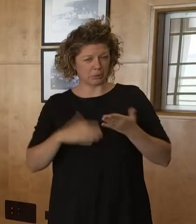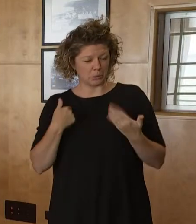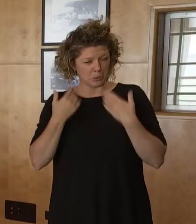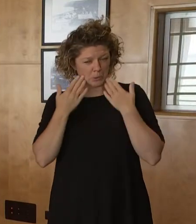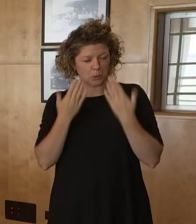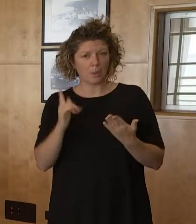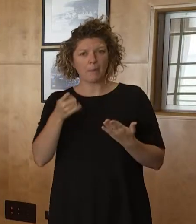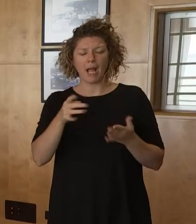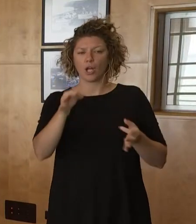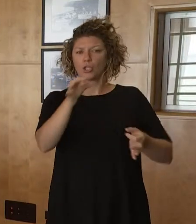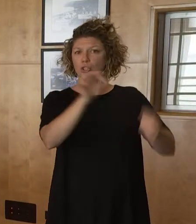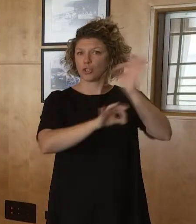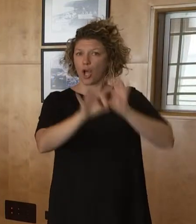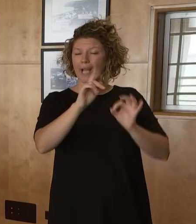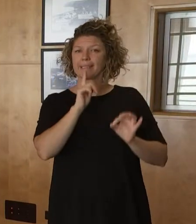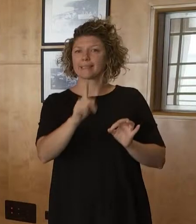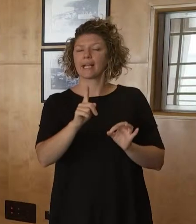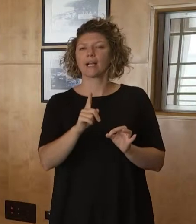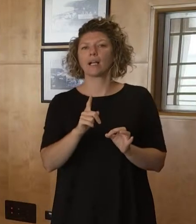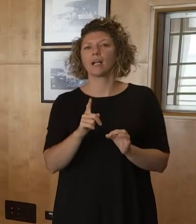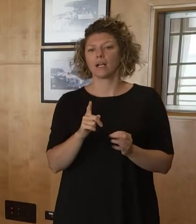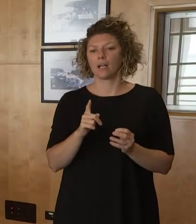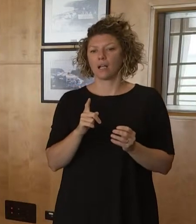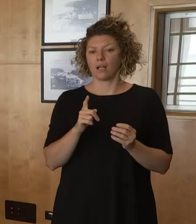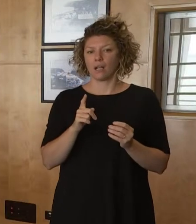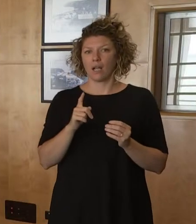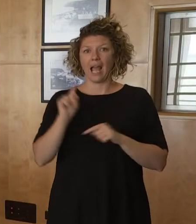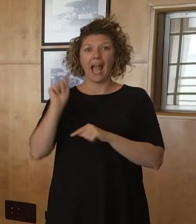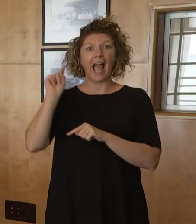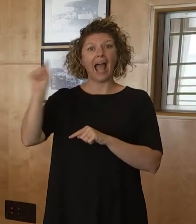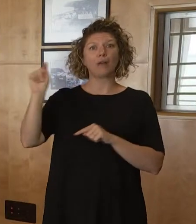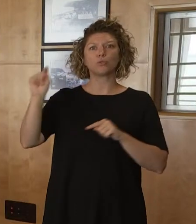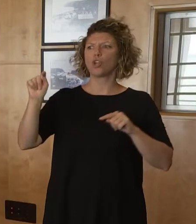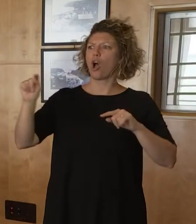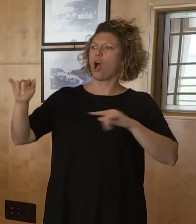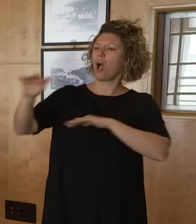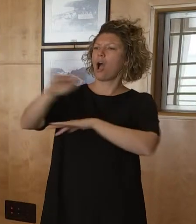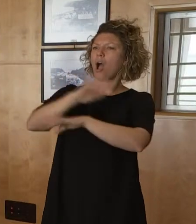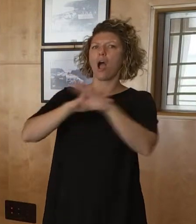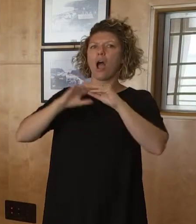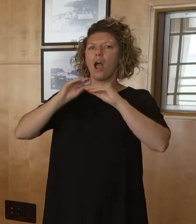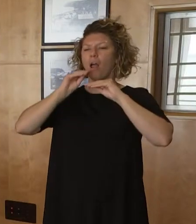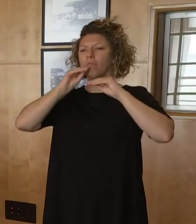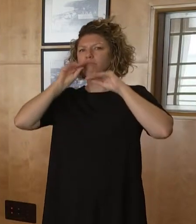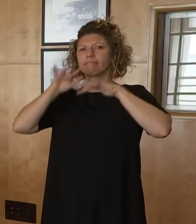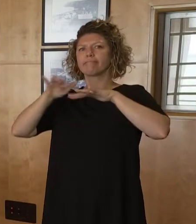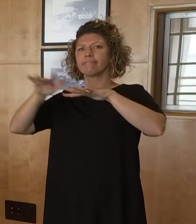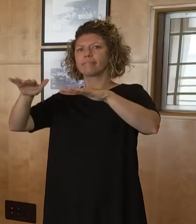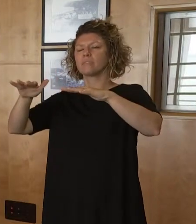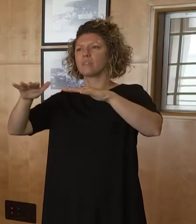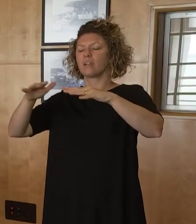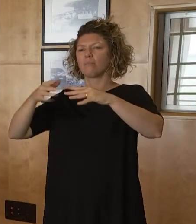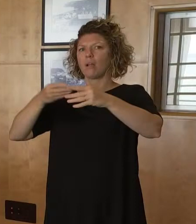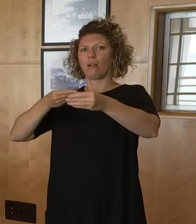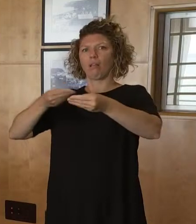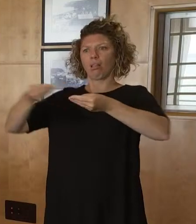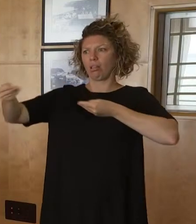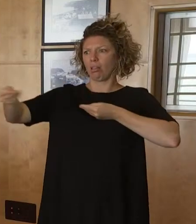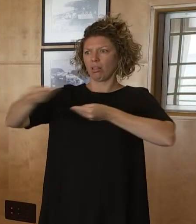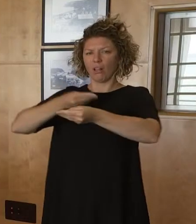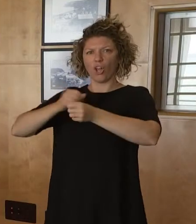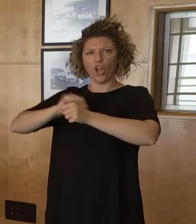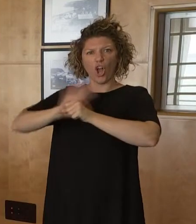scientists that the risk of transmission of COVID outdoors was relatively low. What has prompted a change